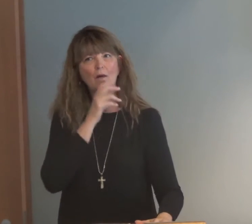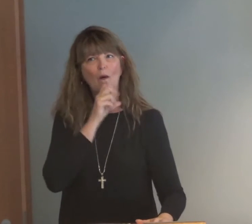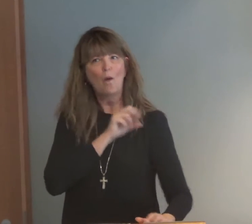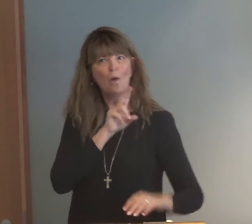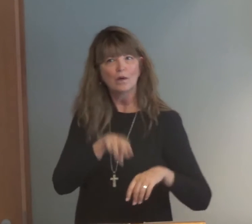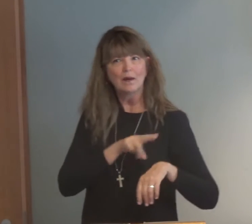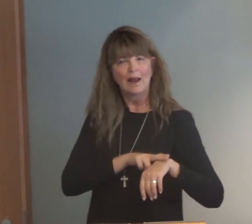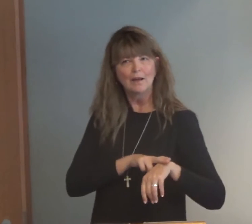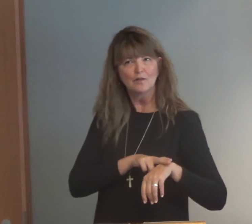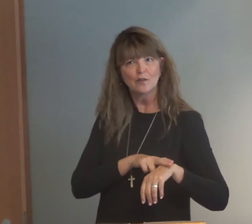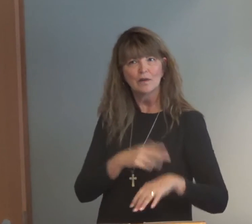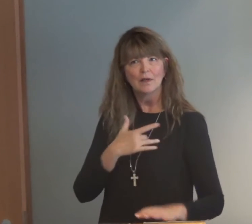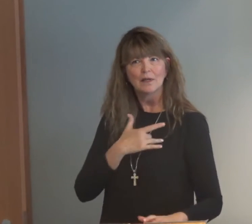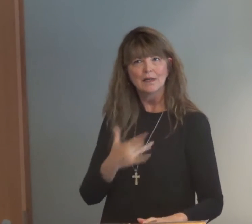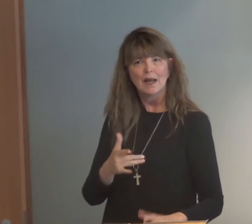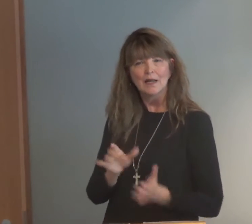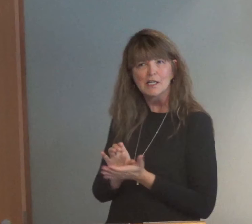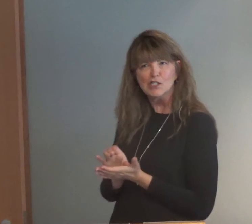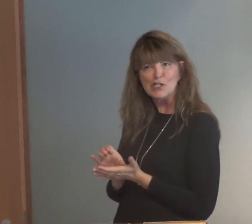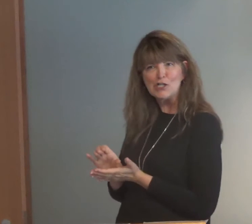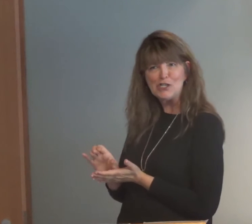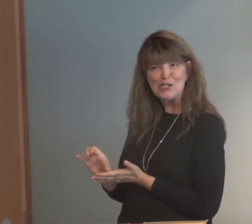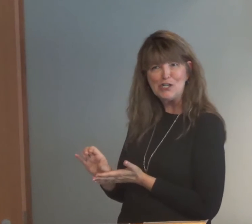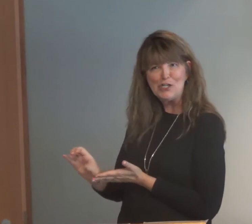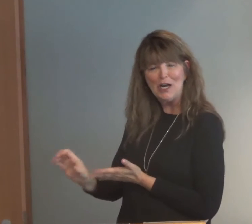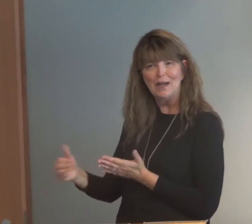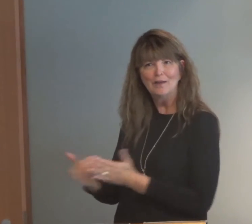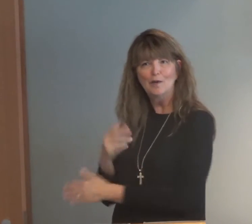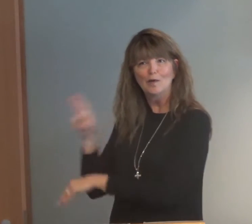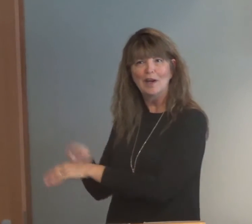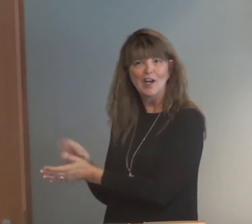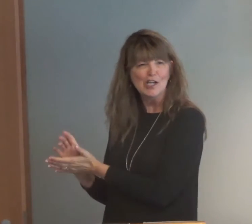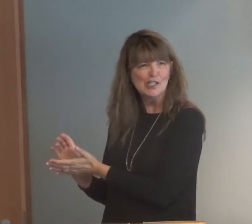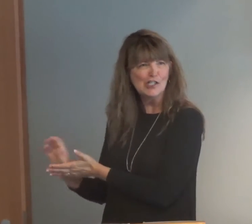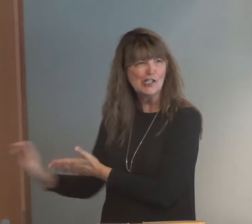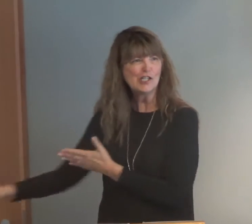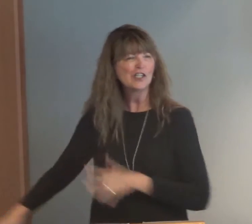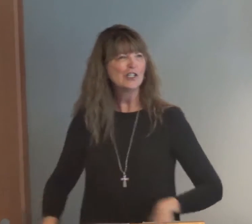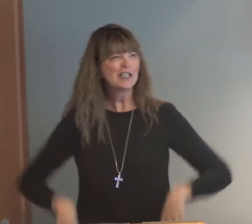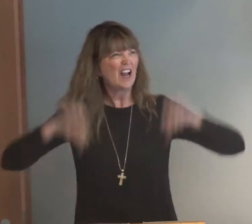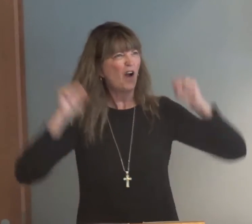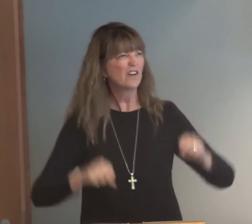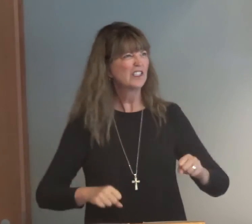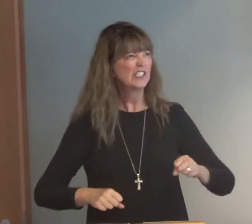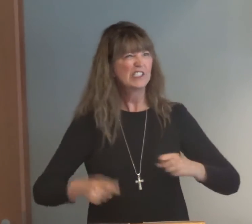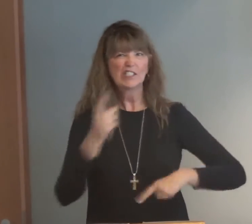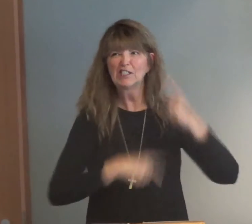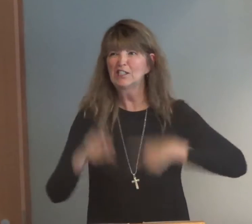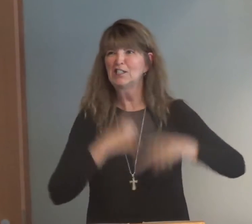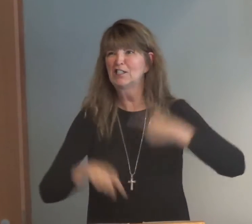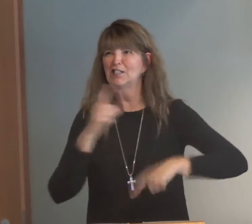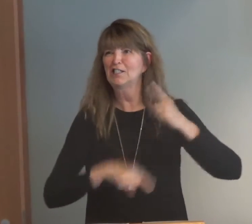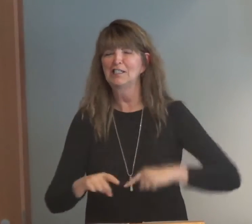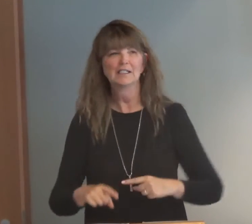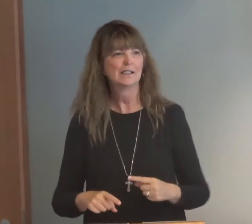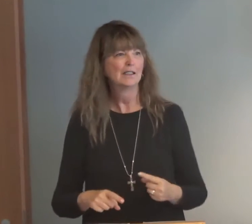cuss word. Well, that's due to the old nature that takes over and kind of pushes that new nature aside.